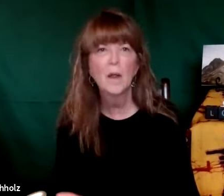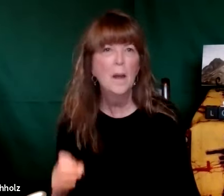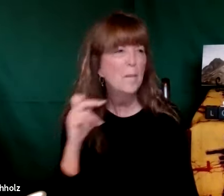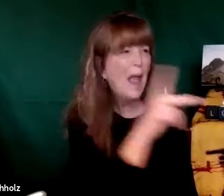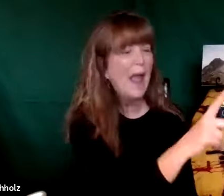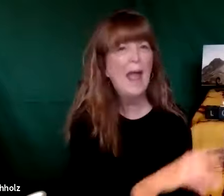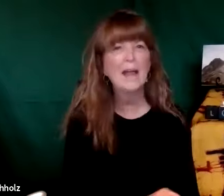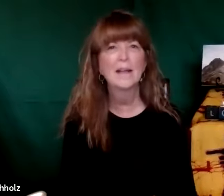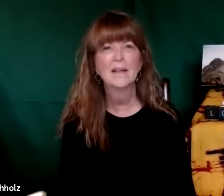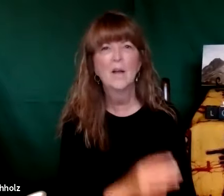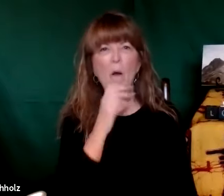maybe we start drinking again